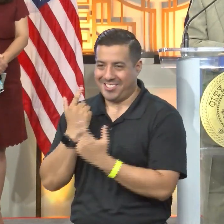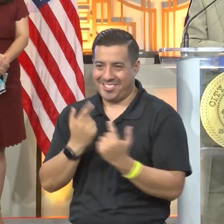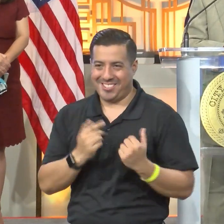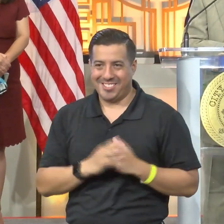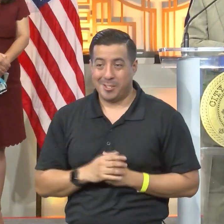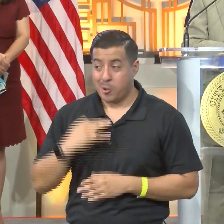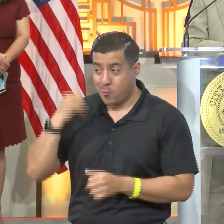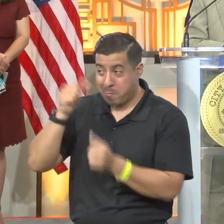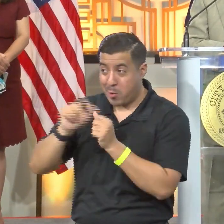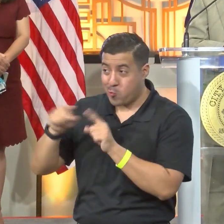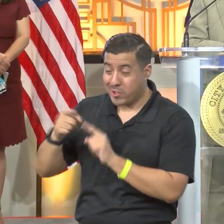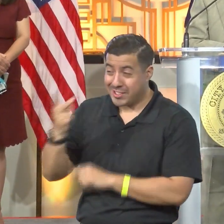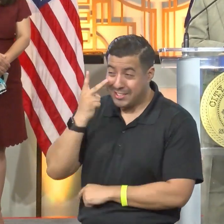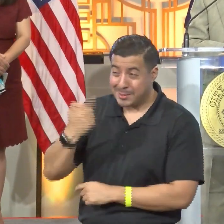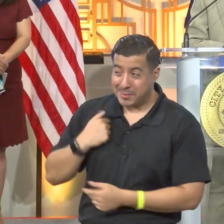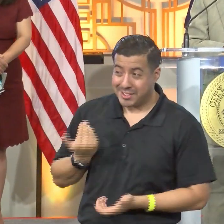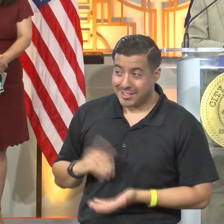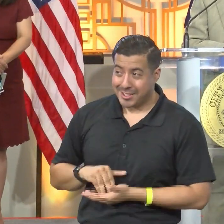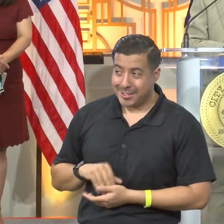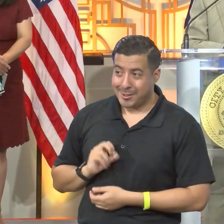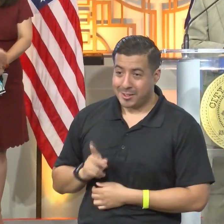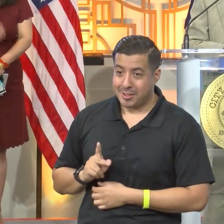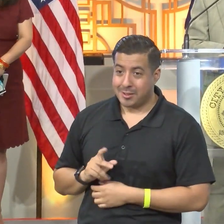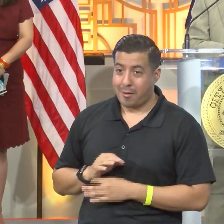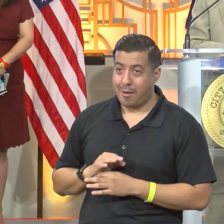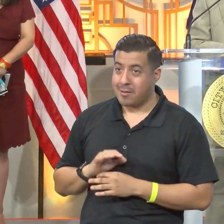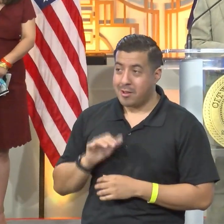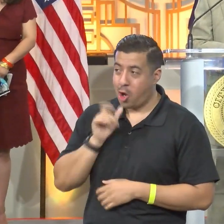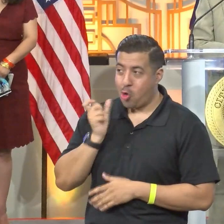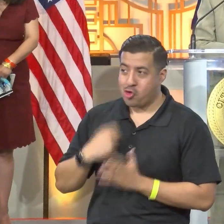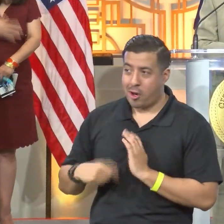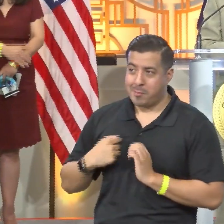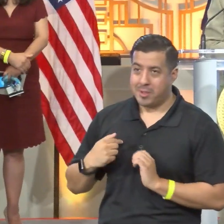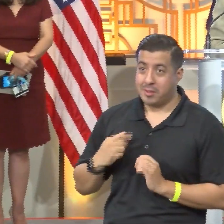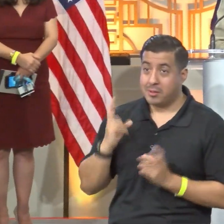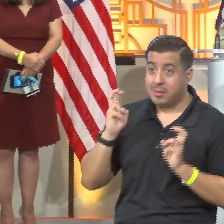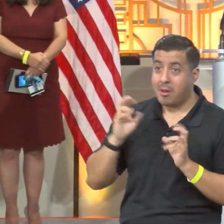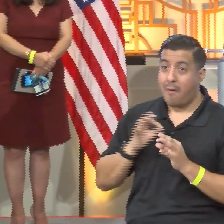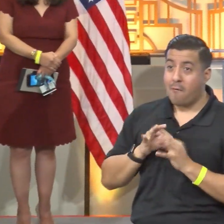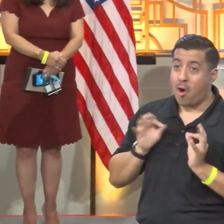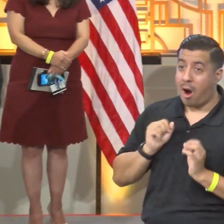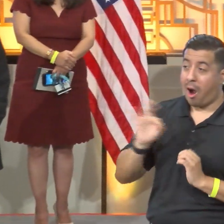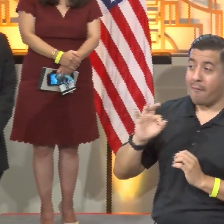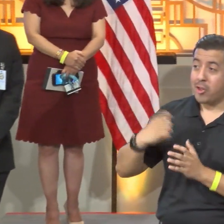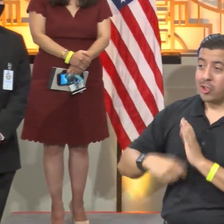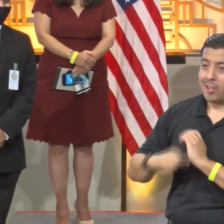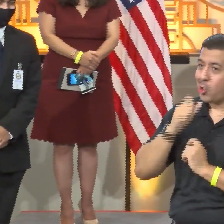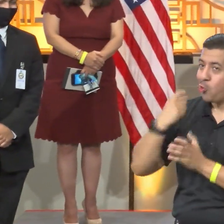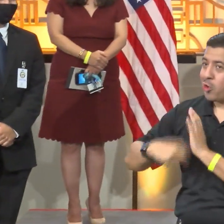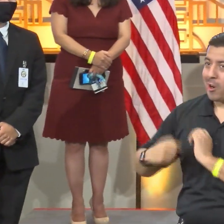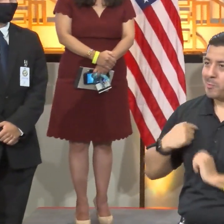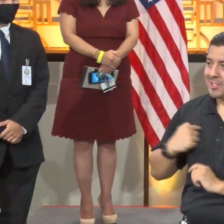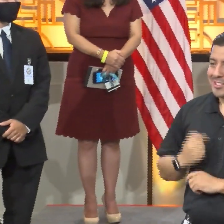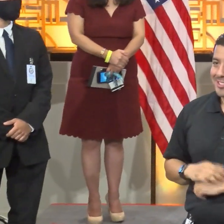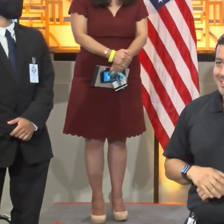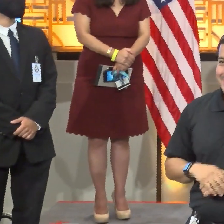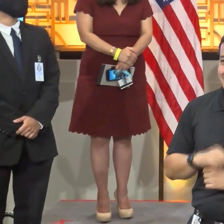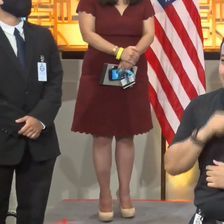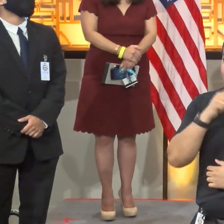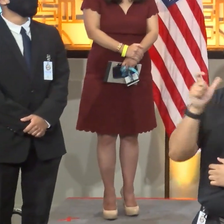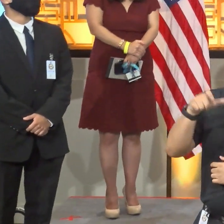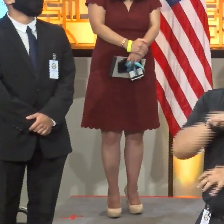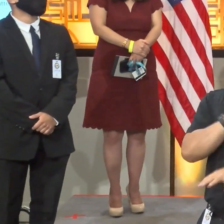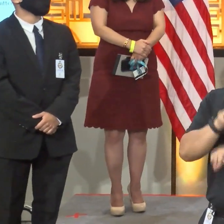Remember that when you see me again, you know. I said that was going to happen, free of charge. No appointment